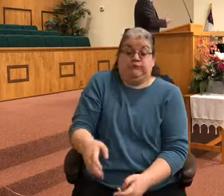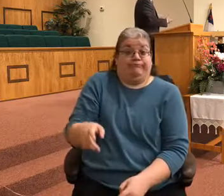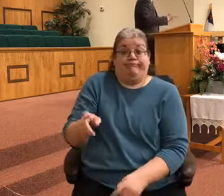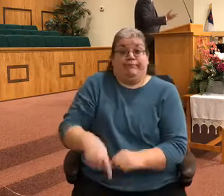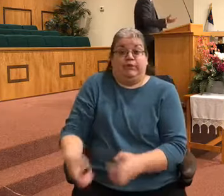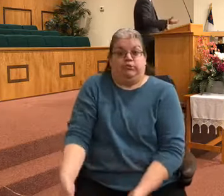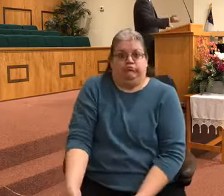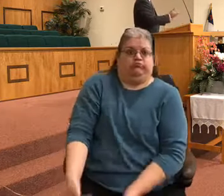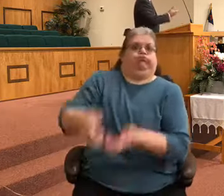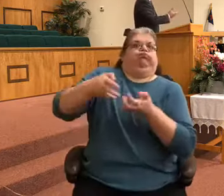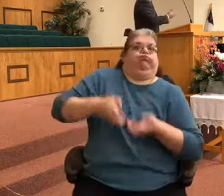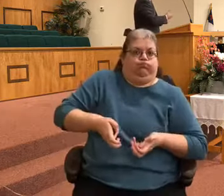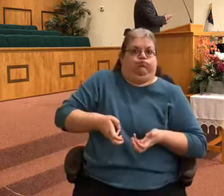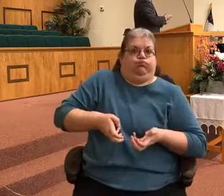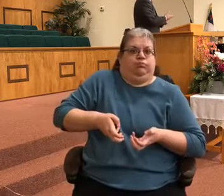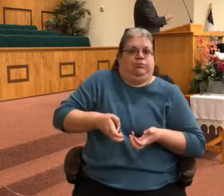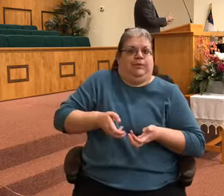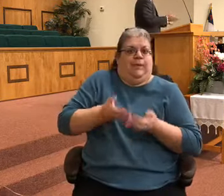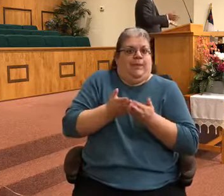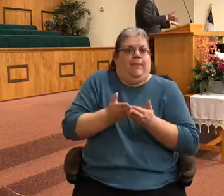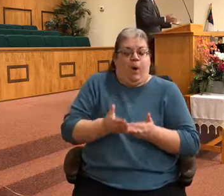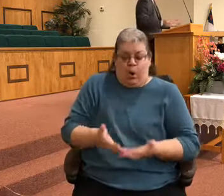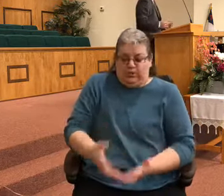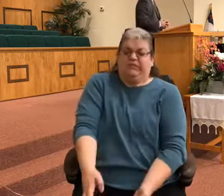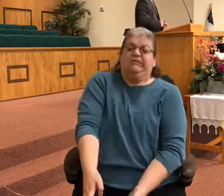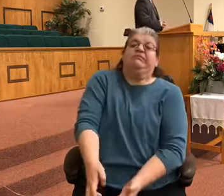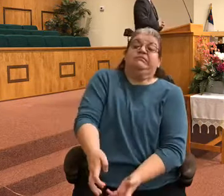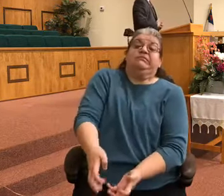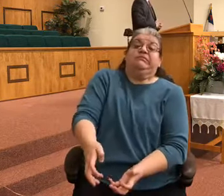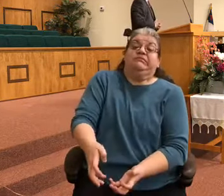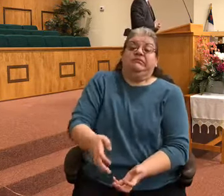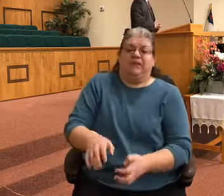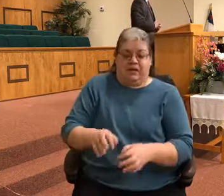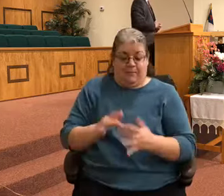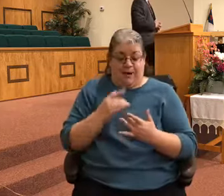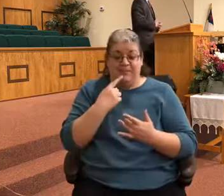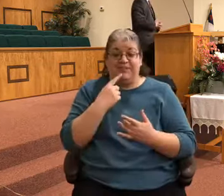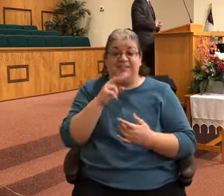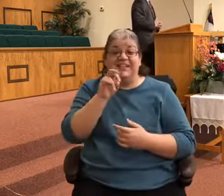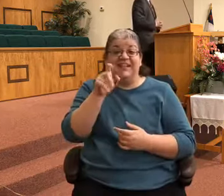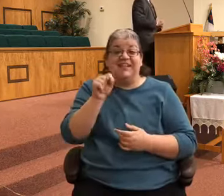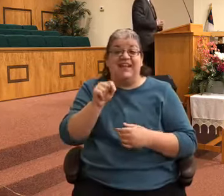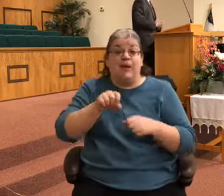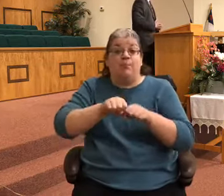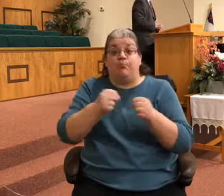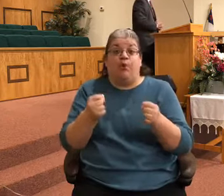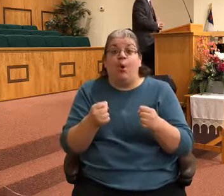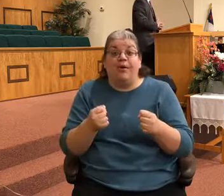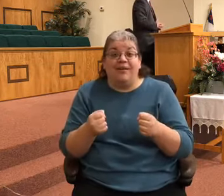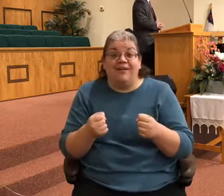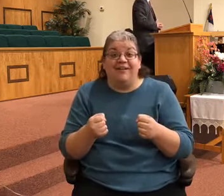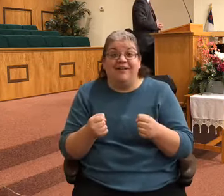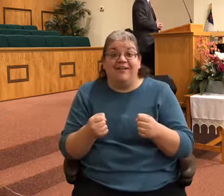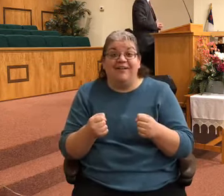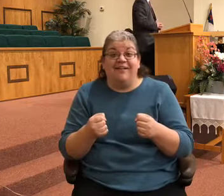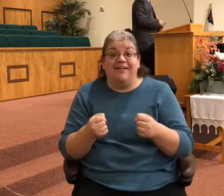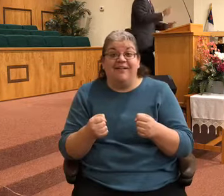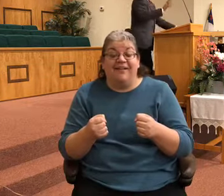into the boat. The Bible says the net broke. As a matter of fact, they didn't completely obey the Lord. We